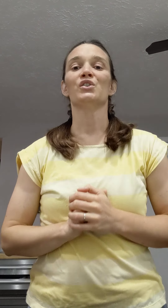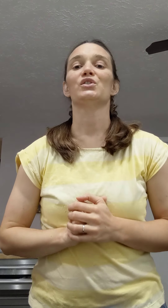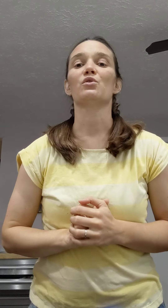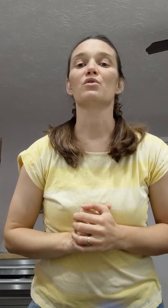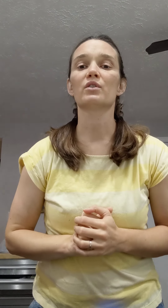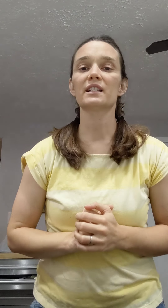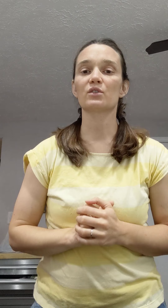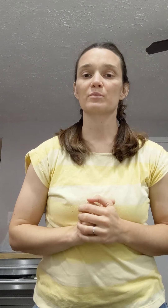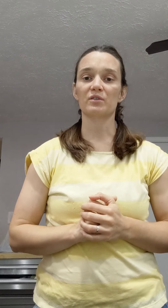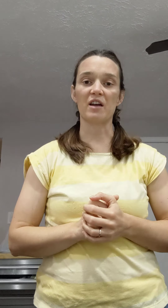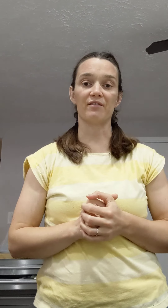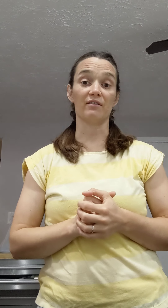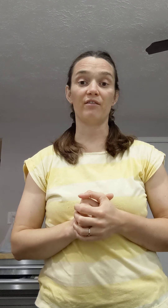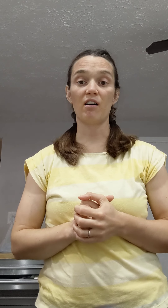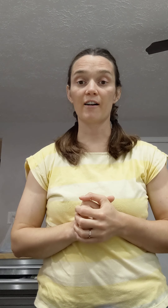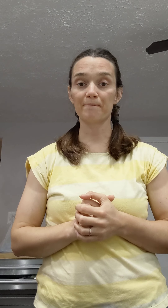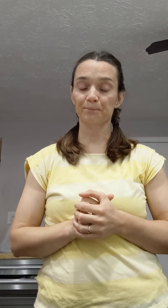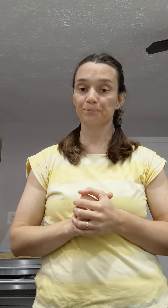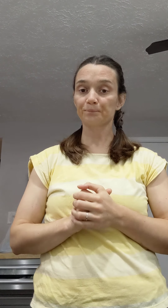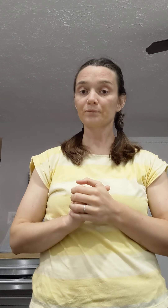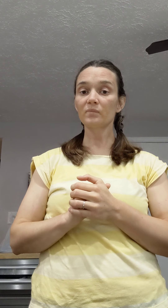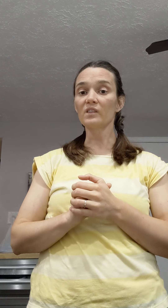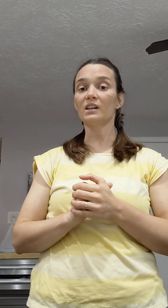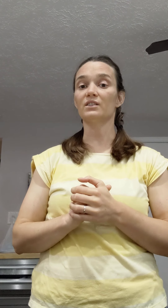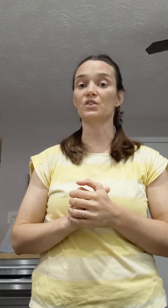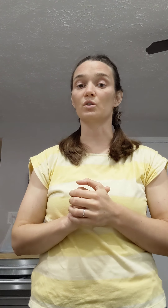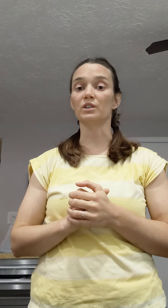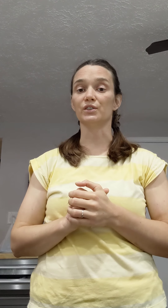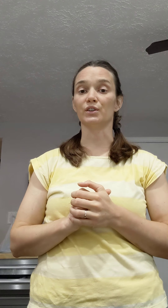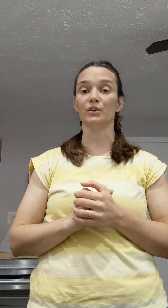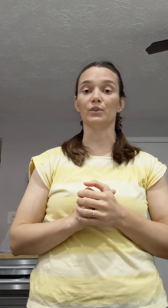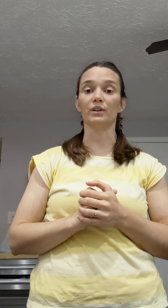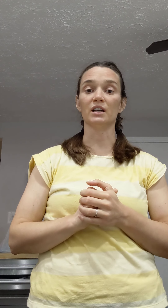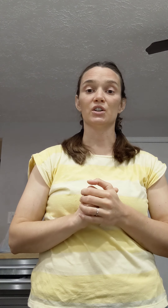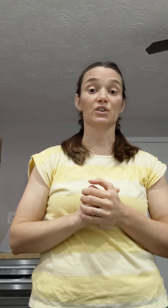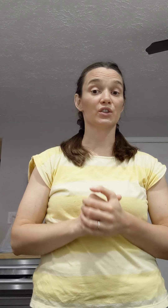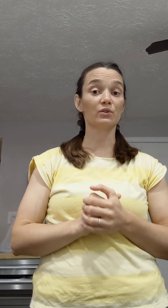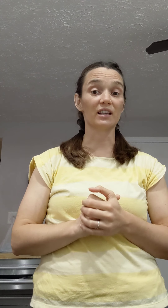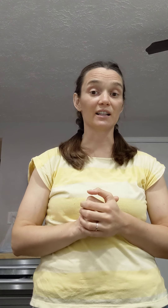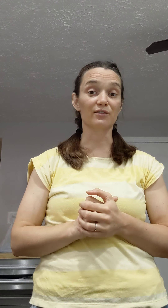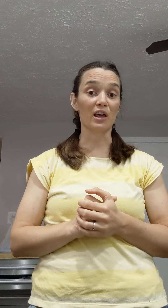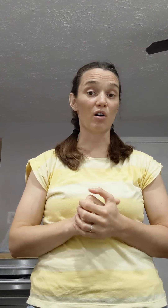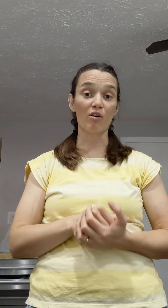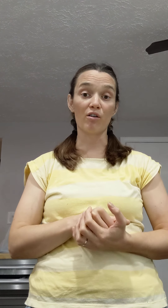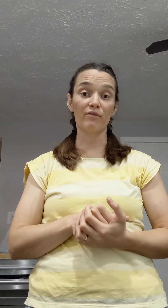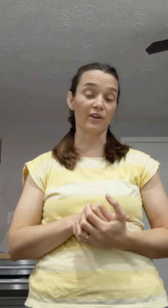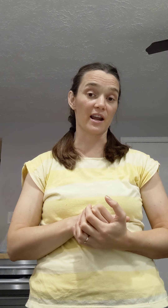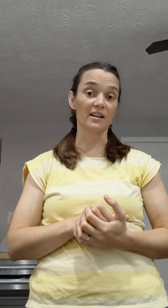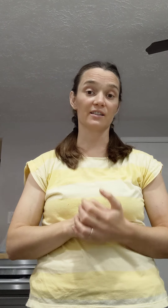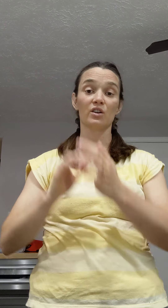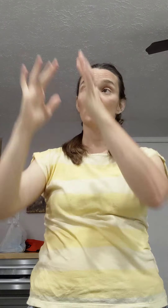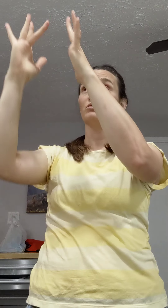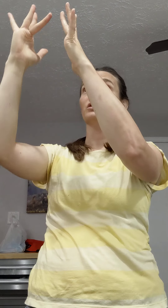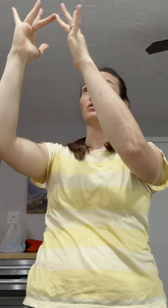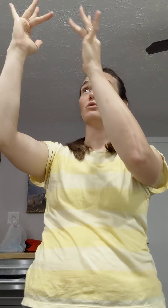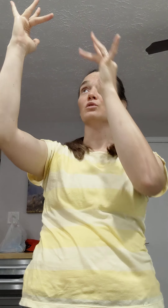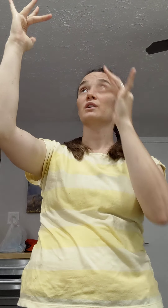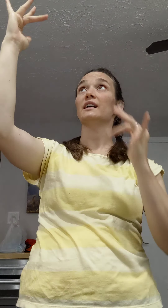So glory streams from heaven afar. And so we'll do just two signs for that whole phrase. We'll do glory